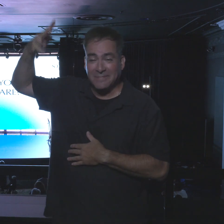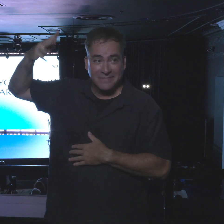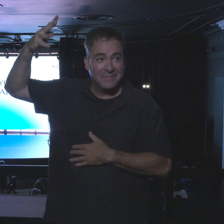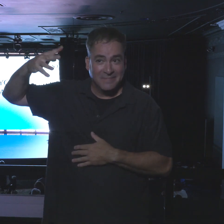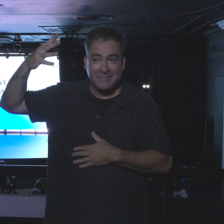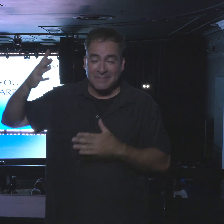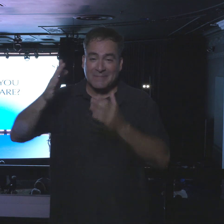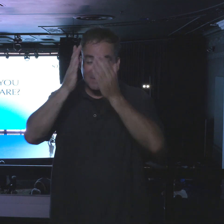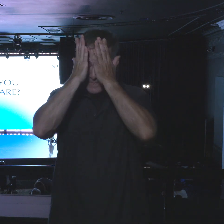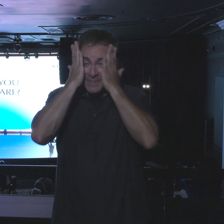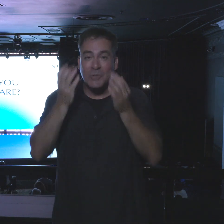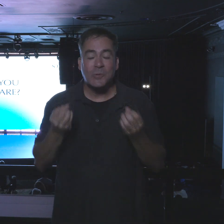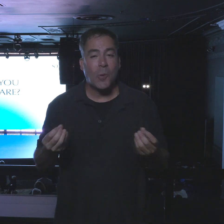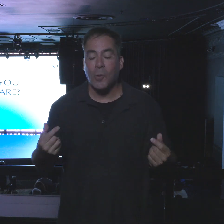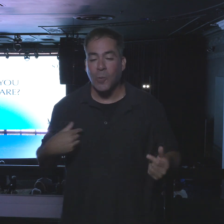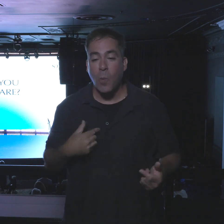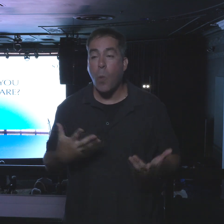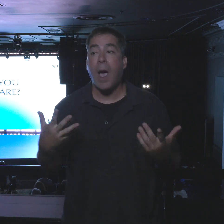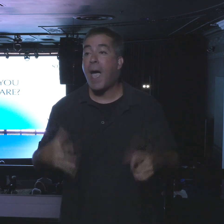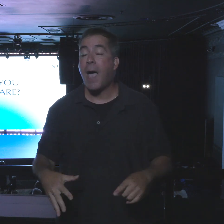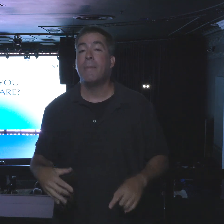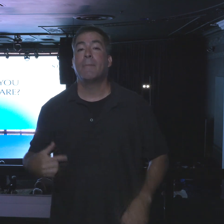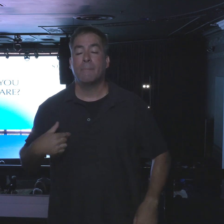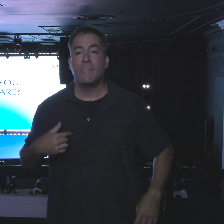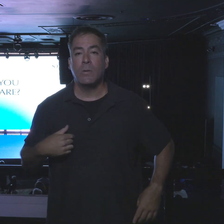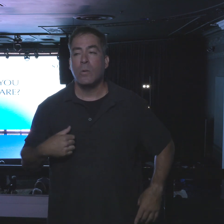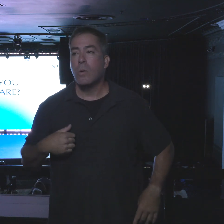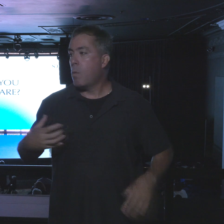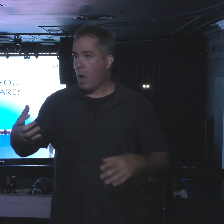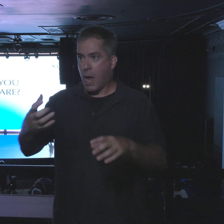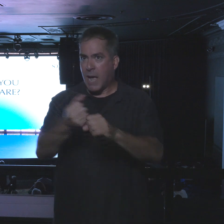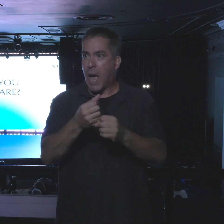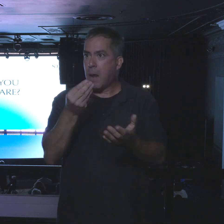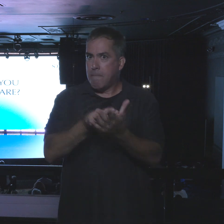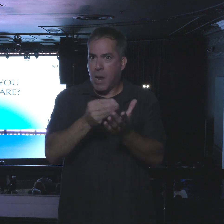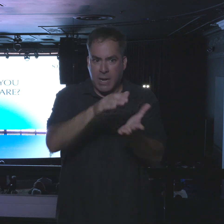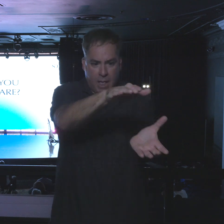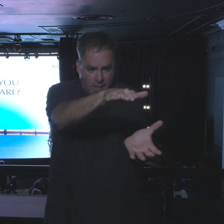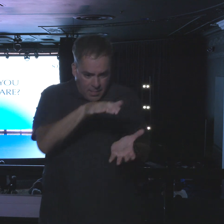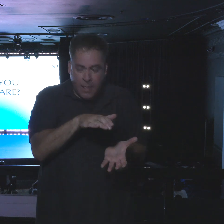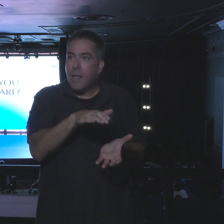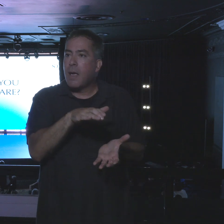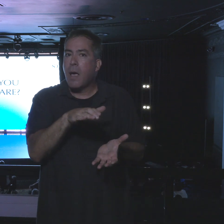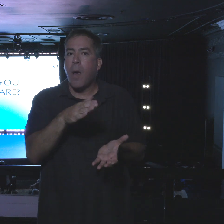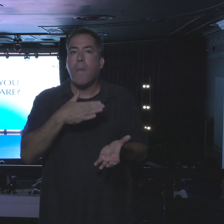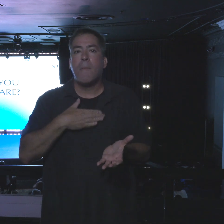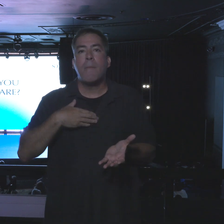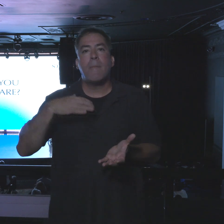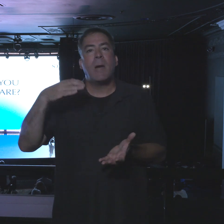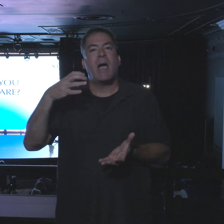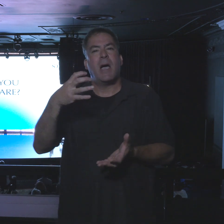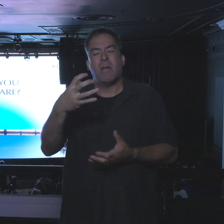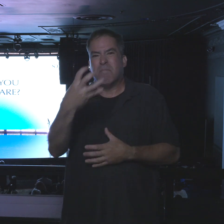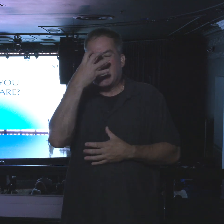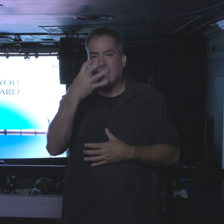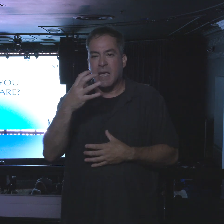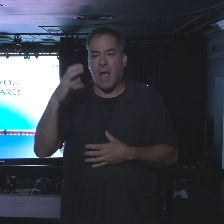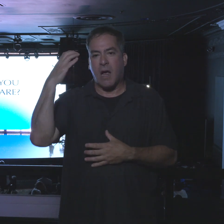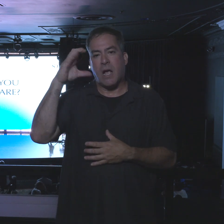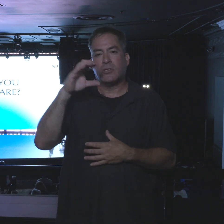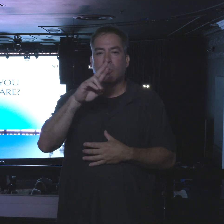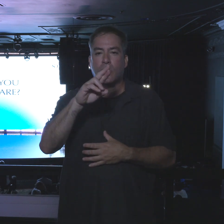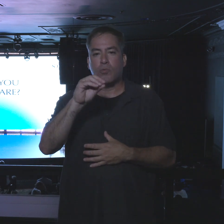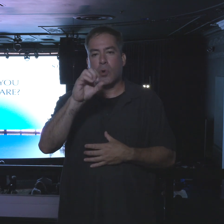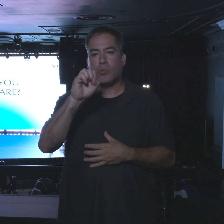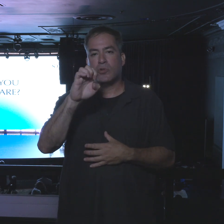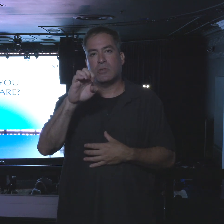So we end up inheriting money. My mean cousin Rose, thank you, Jesus,